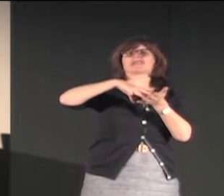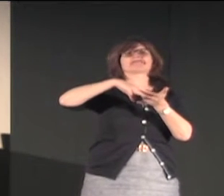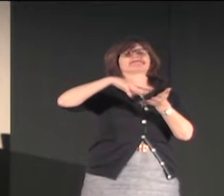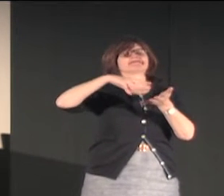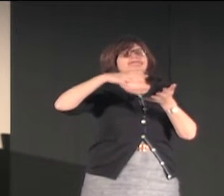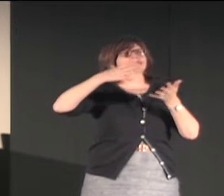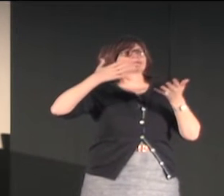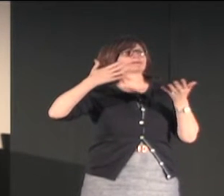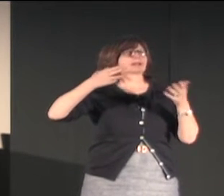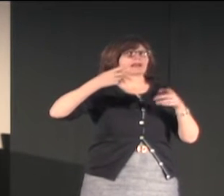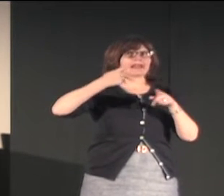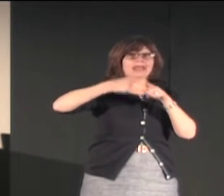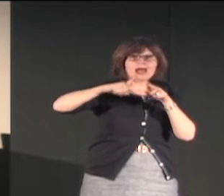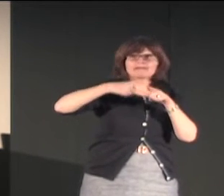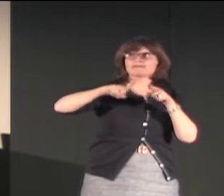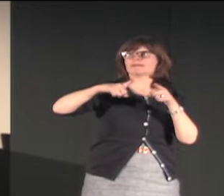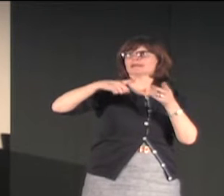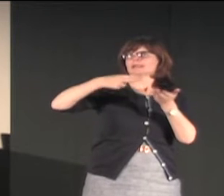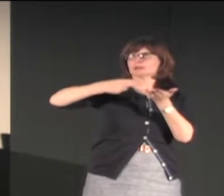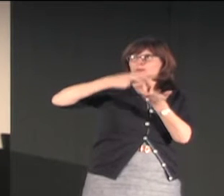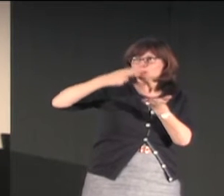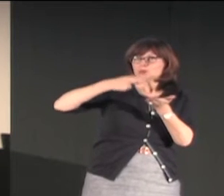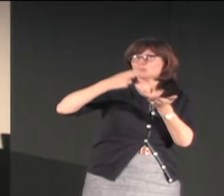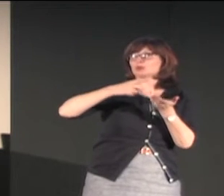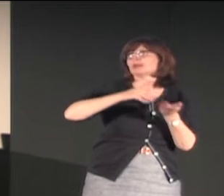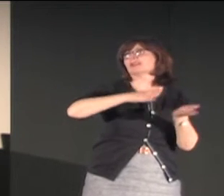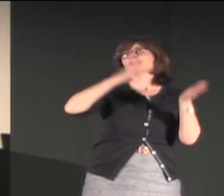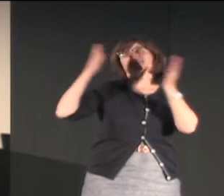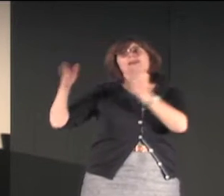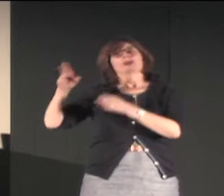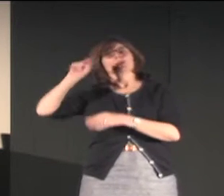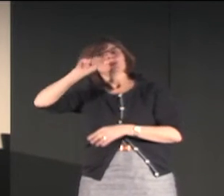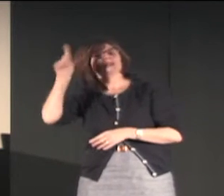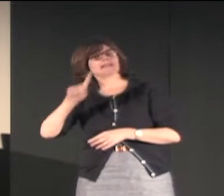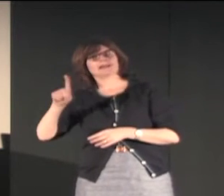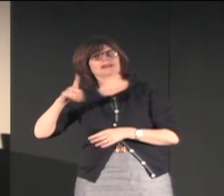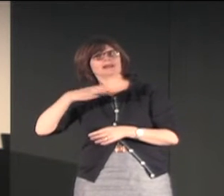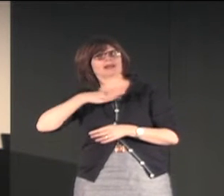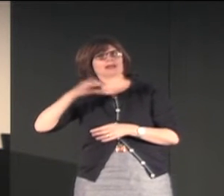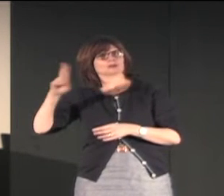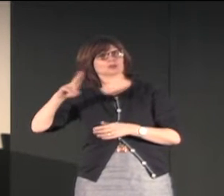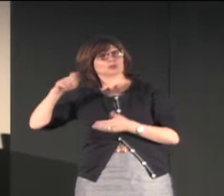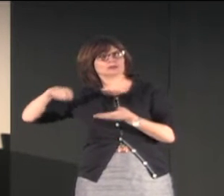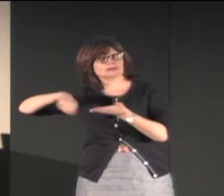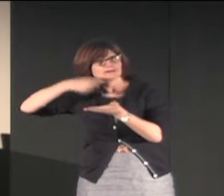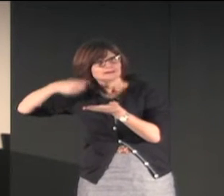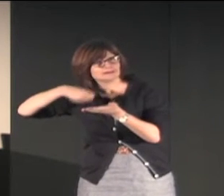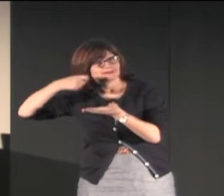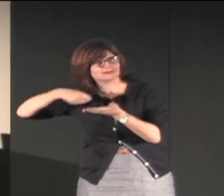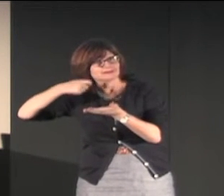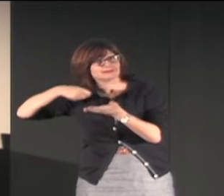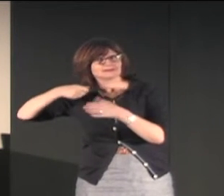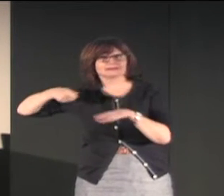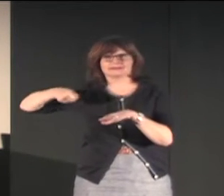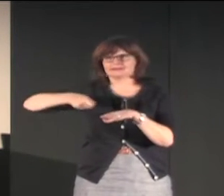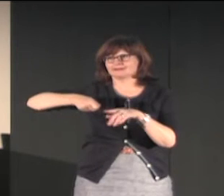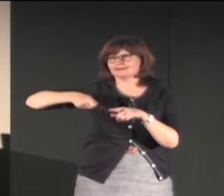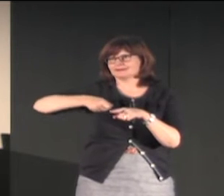as I said ASL likes to use these signs for knife, fork, and spoon and in New Zealand they prefer to use the